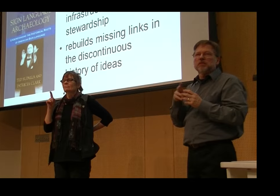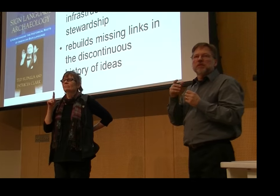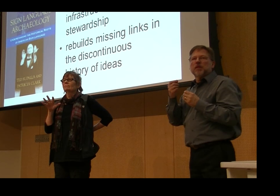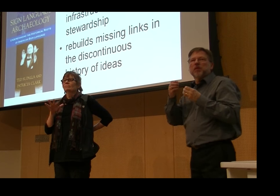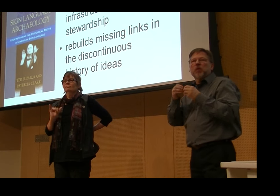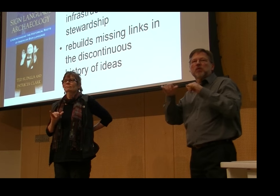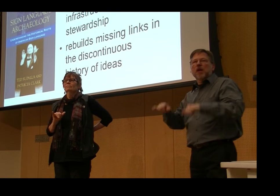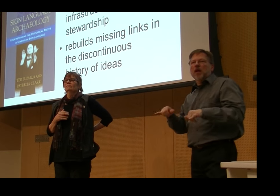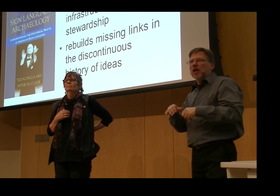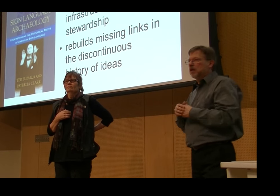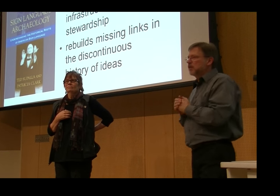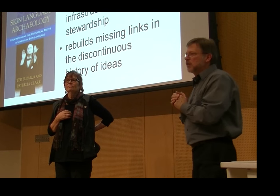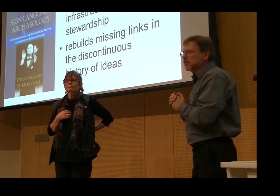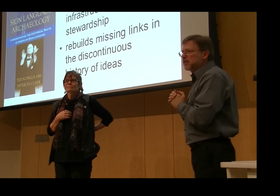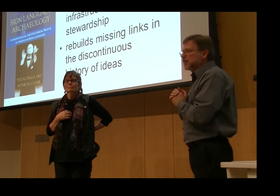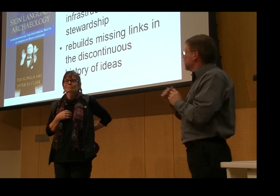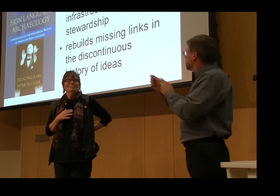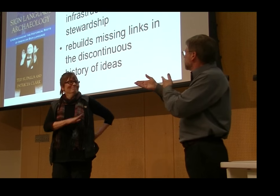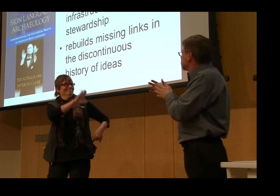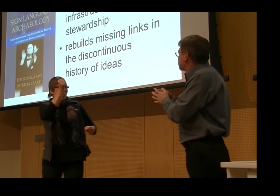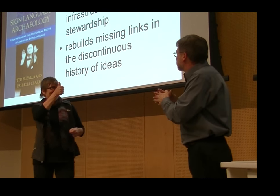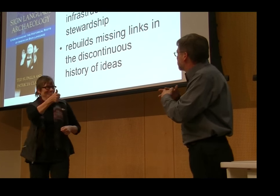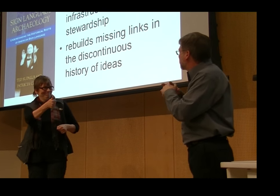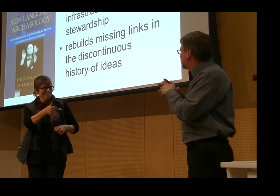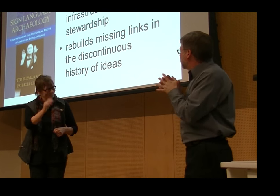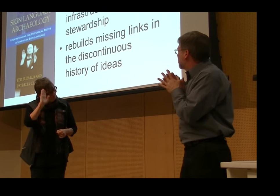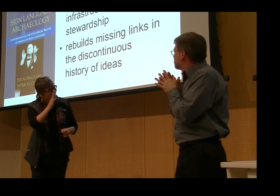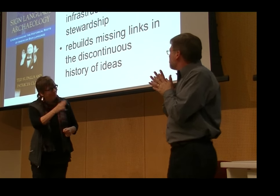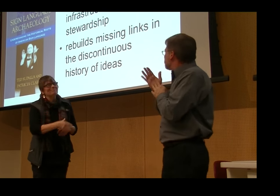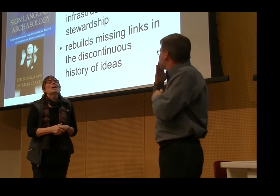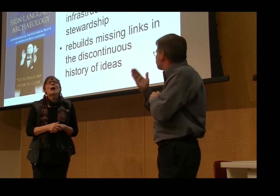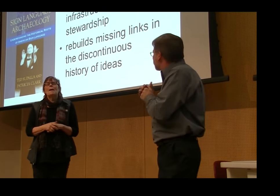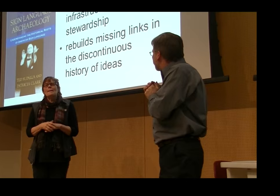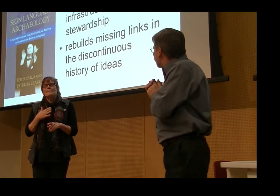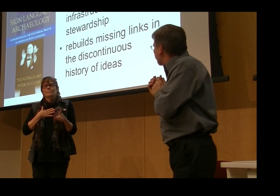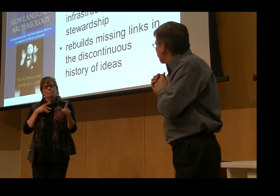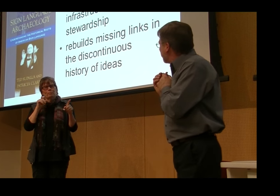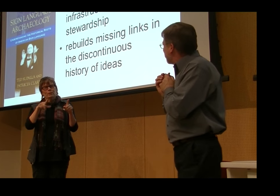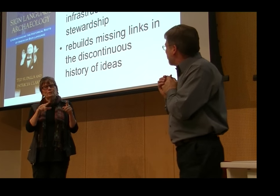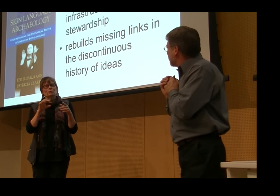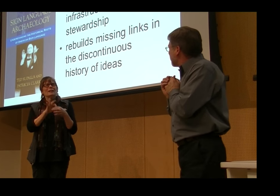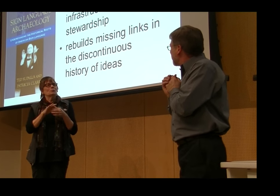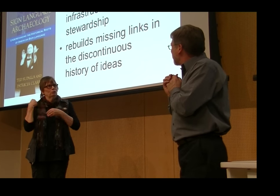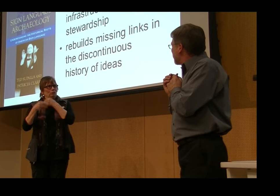Or move the books maybe to this side of the room. Okay.